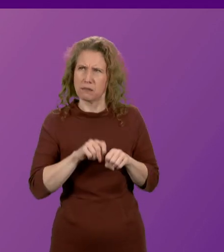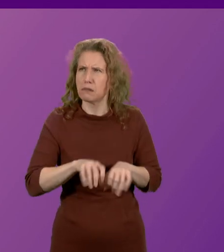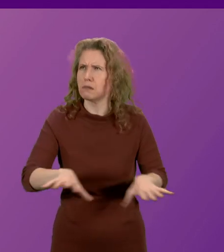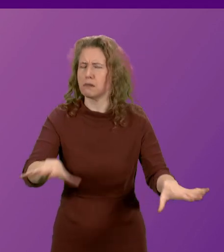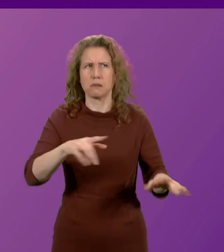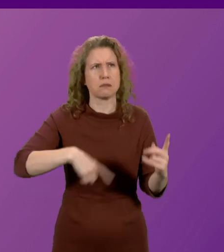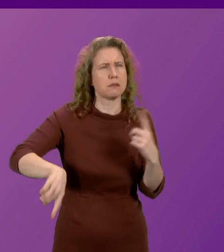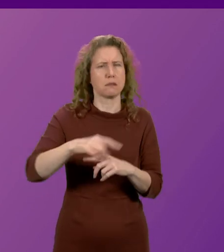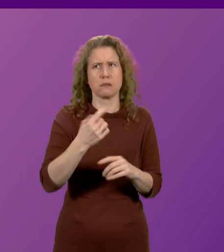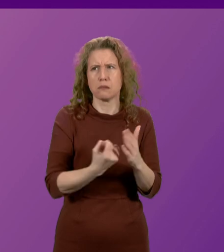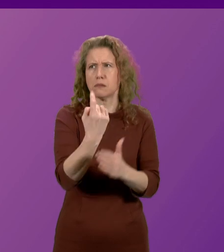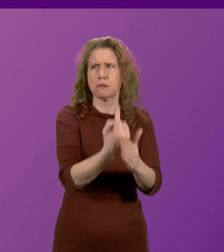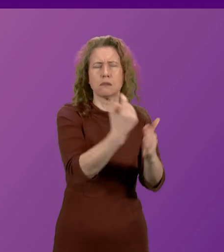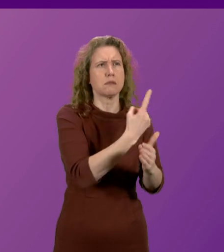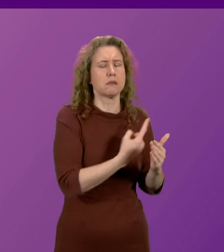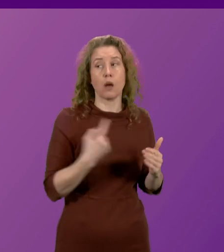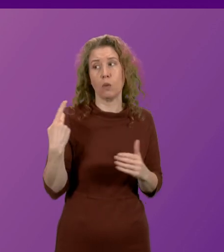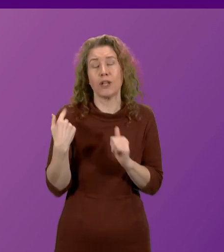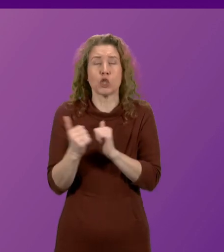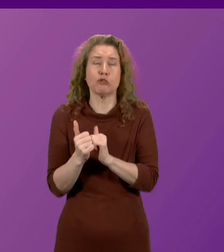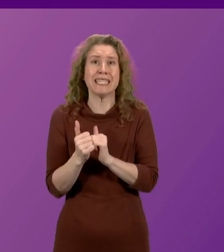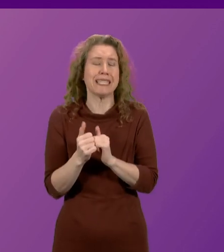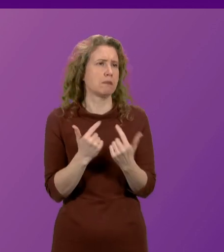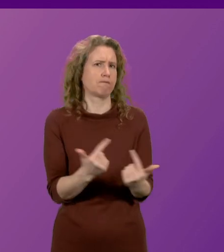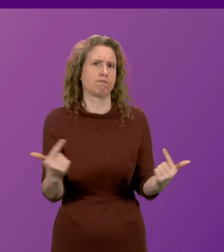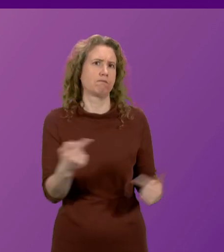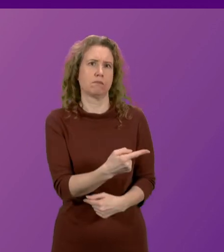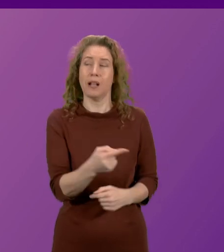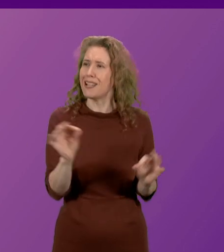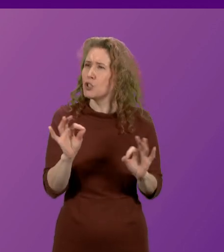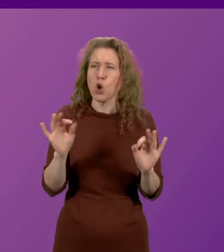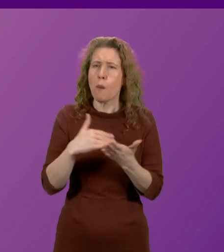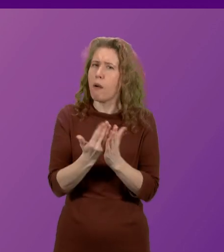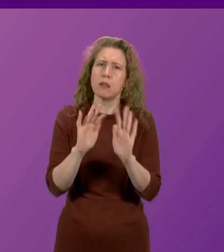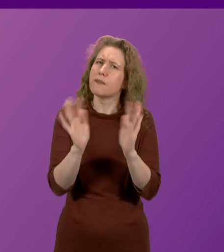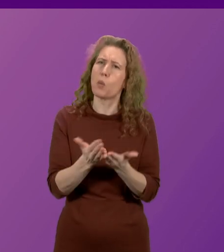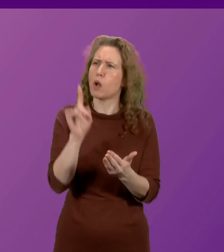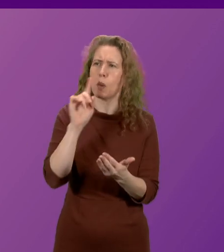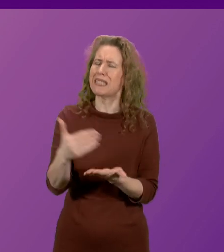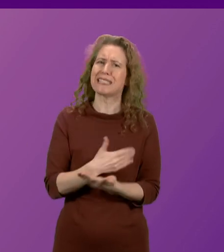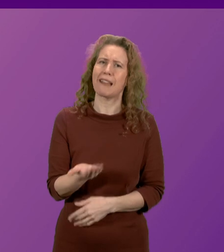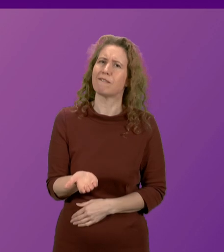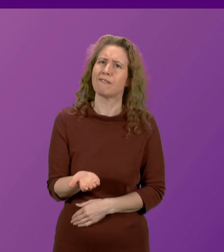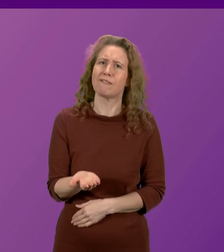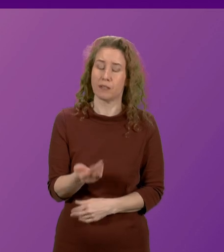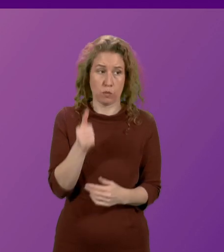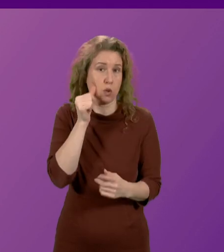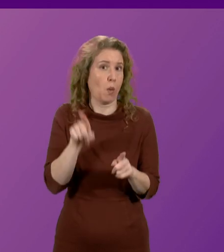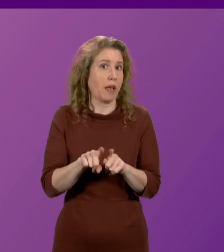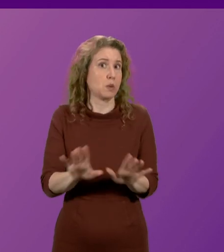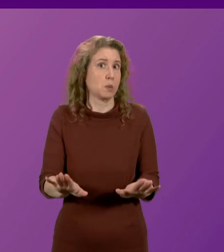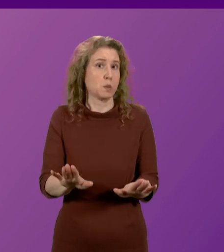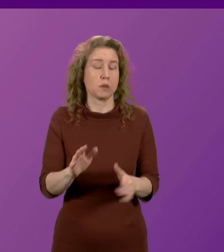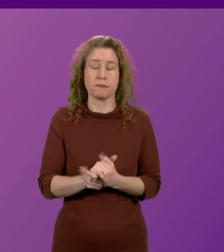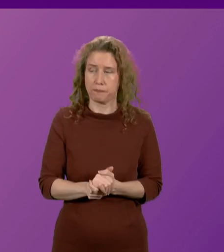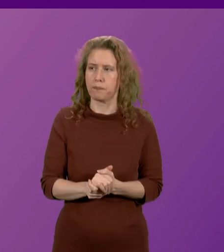And the First Minister and myself agree on that. And there is no part of the world where women are safe from these types of crimes. I'm sure we agree on that too.